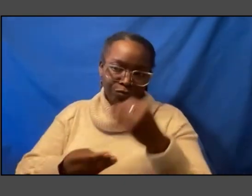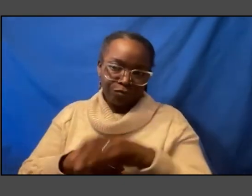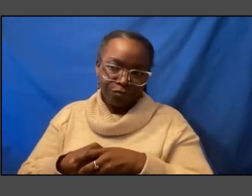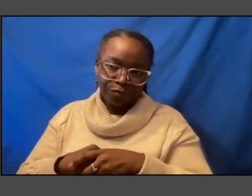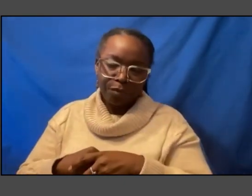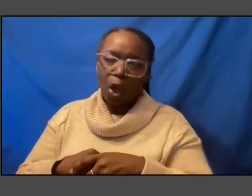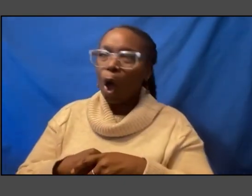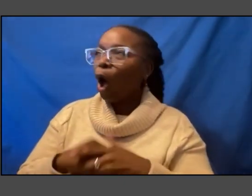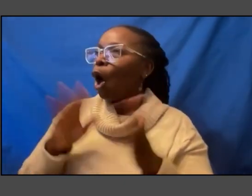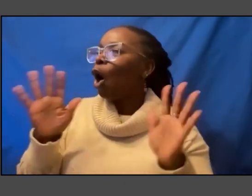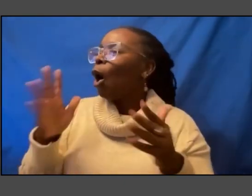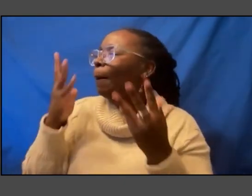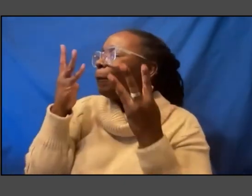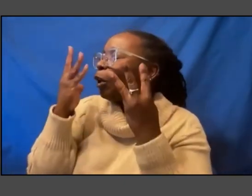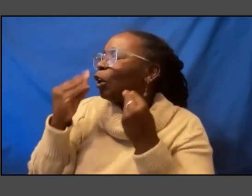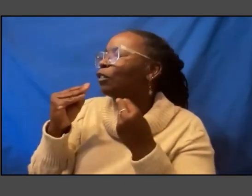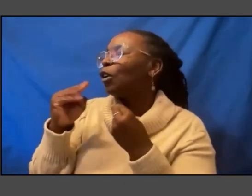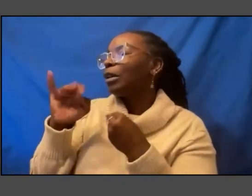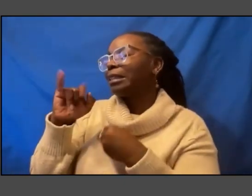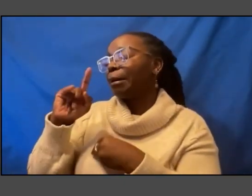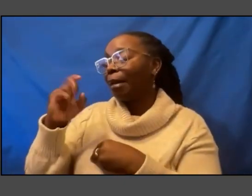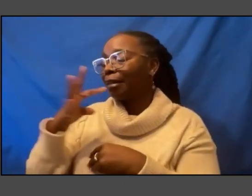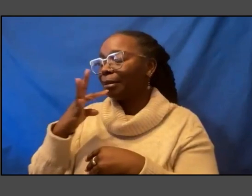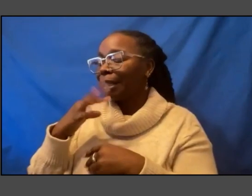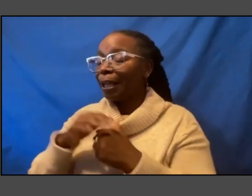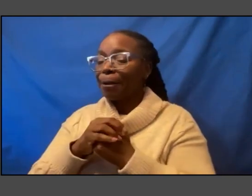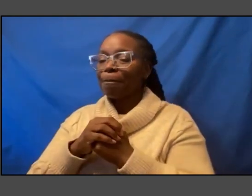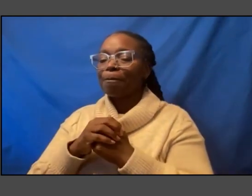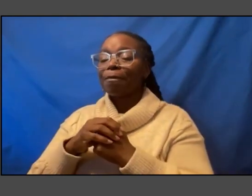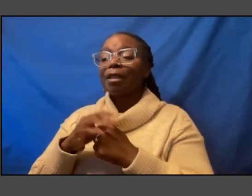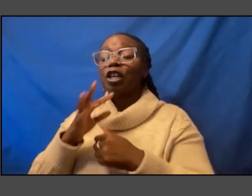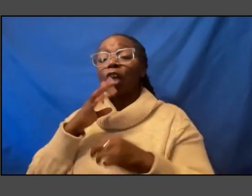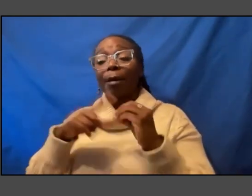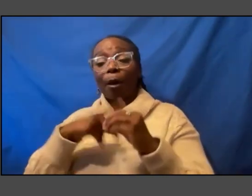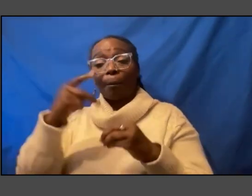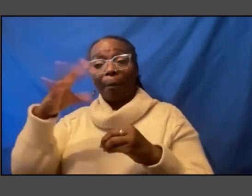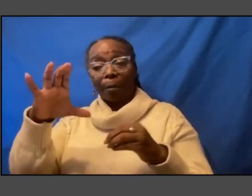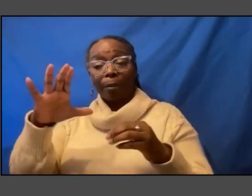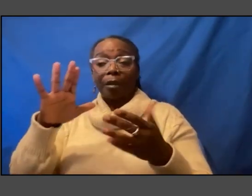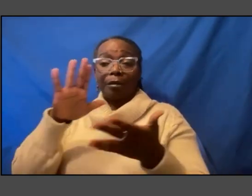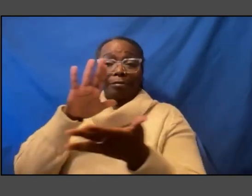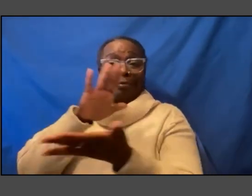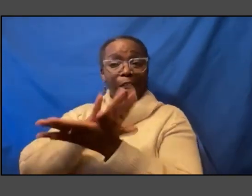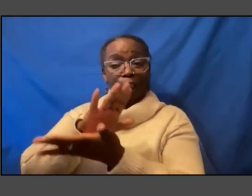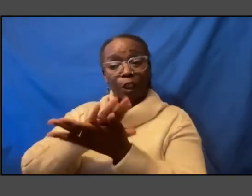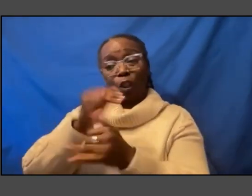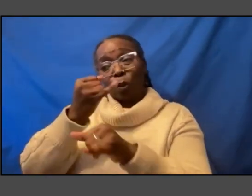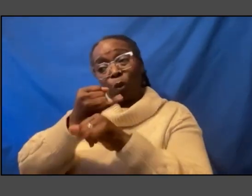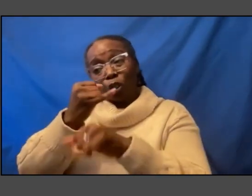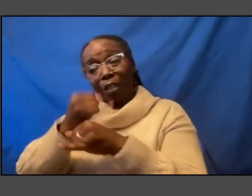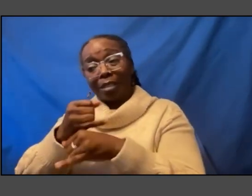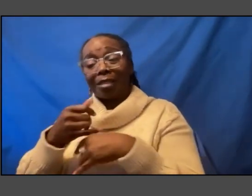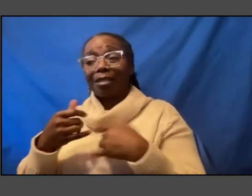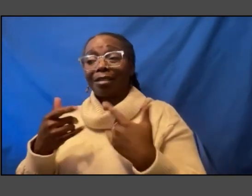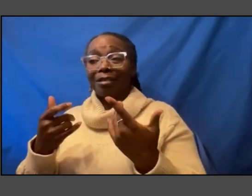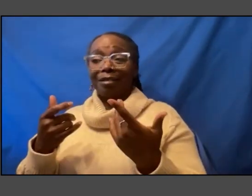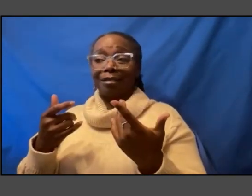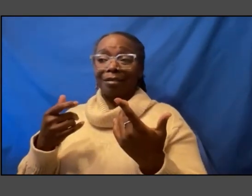well thinking about public institutions and they're not only how they inhabit their duty